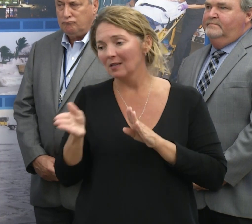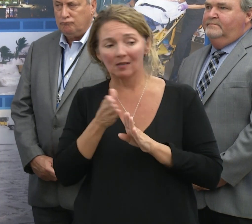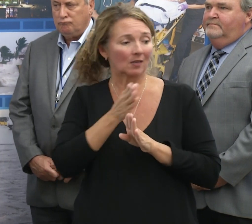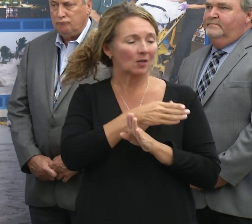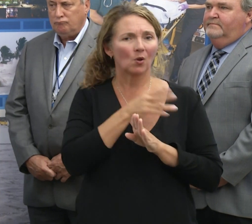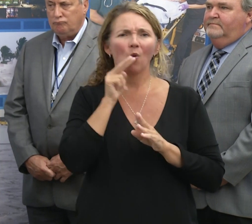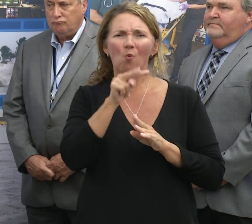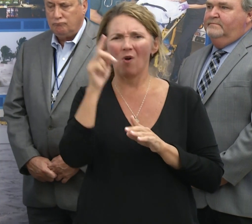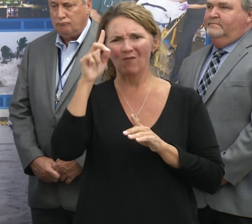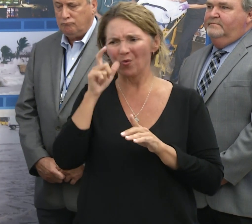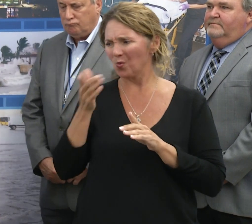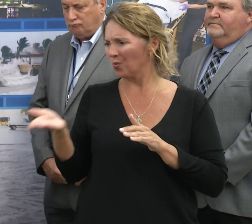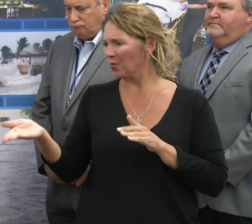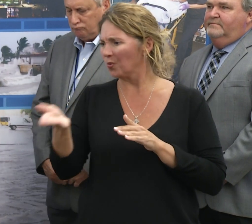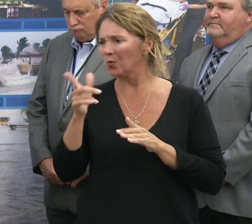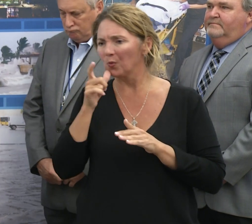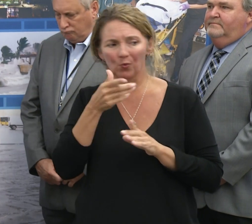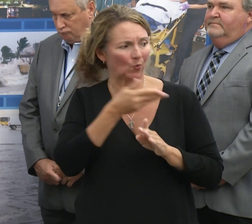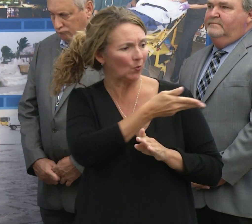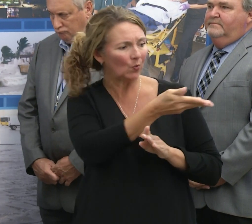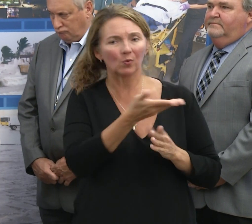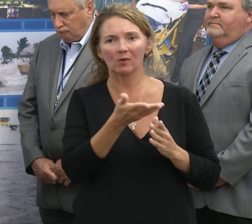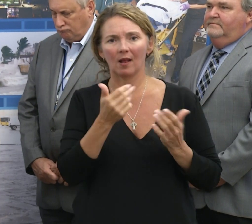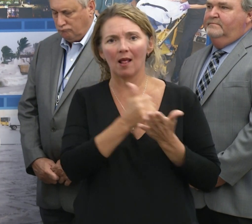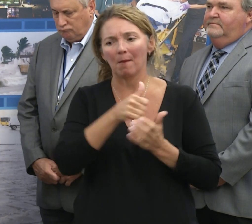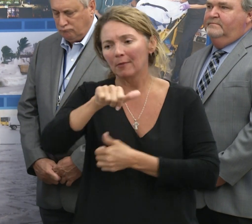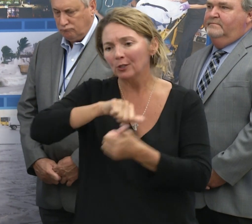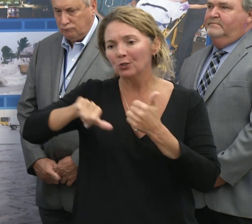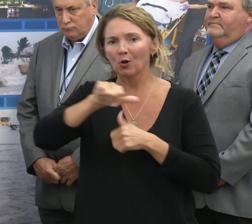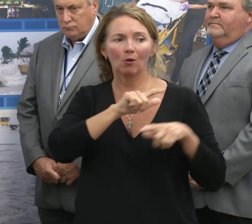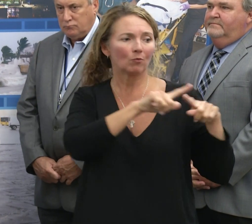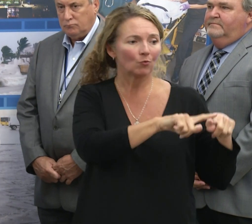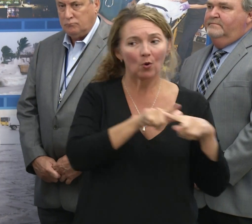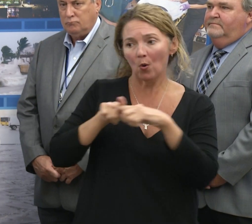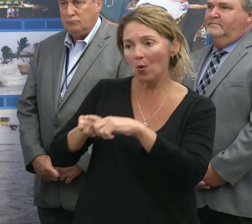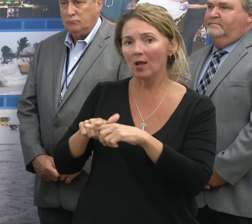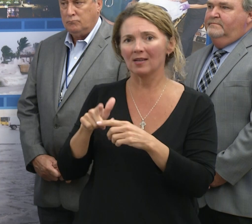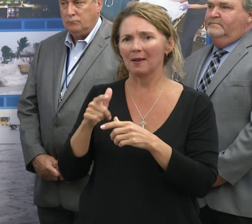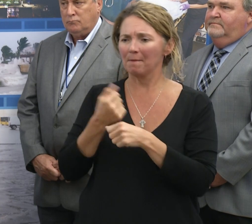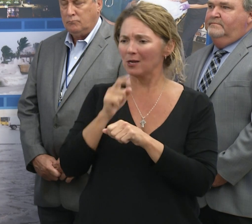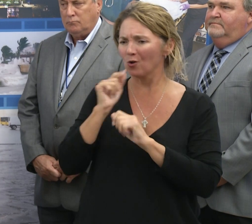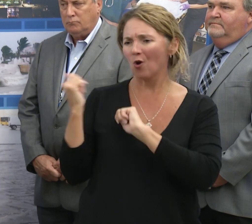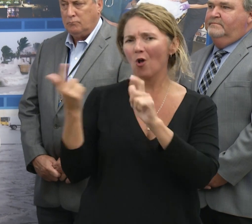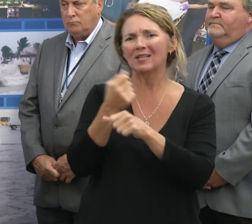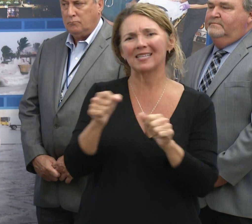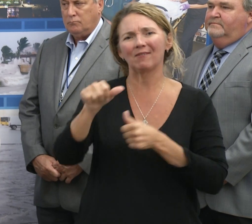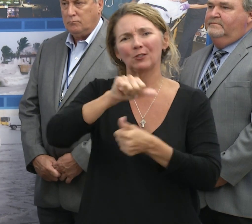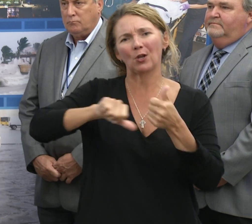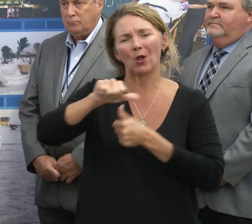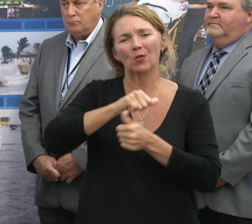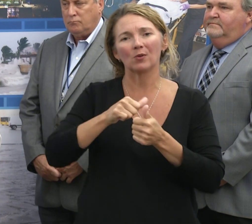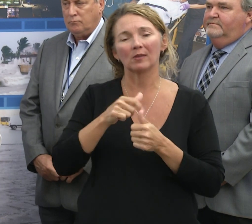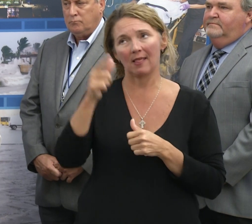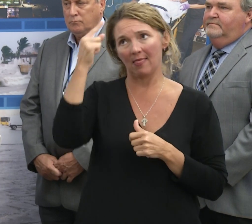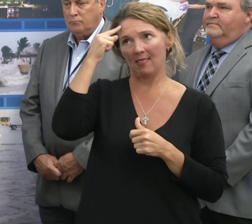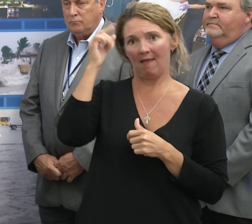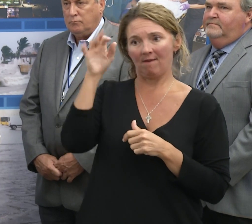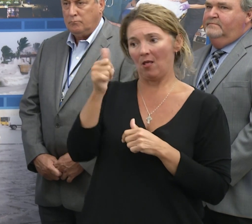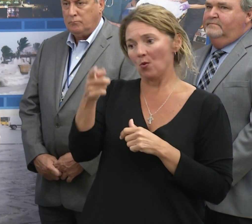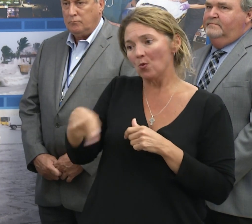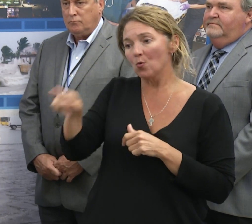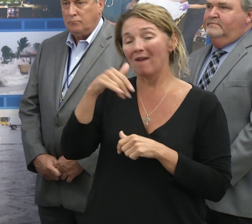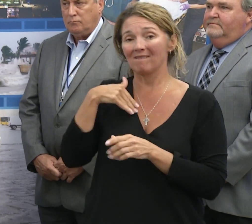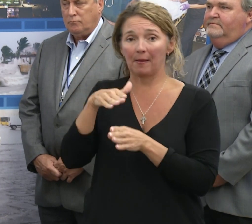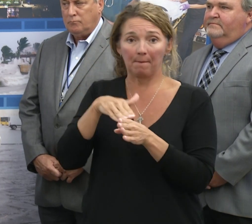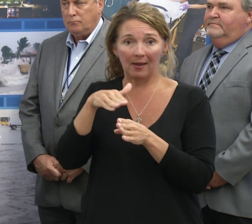please watch out for your neighbors, uh, ensure each other's safety and please, as the mayor said, uh, be mindful of those that